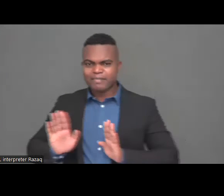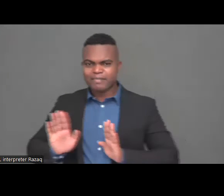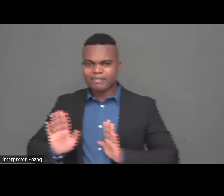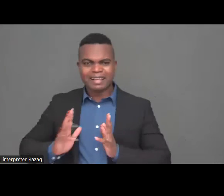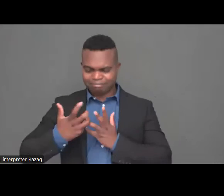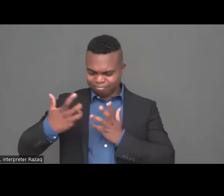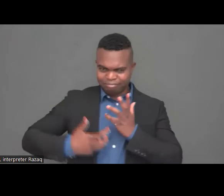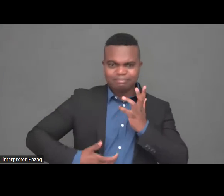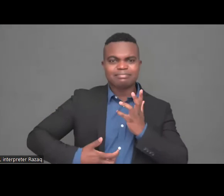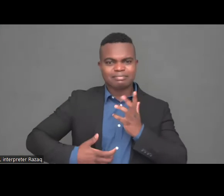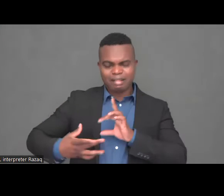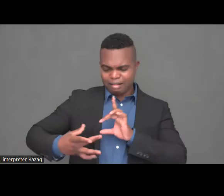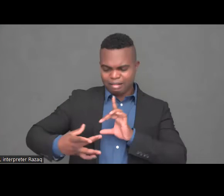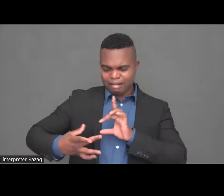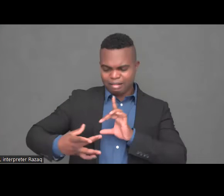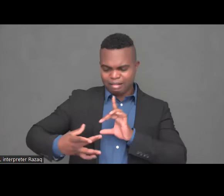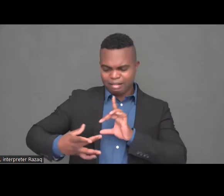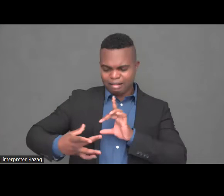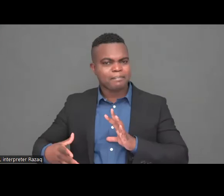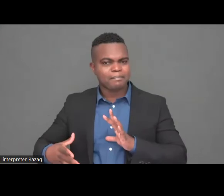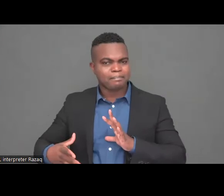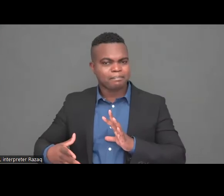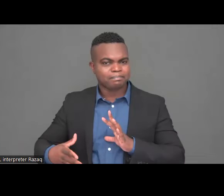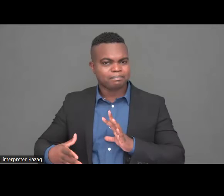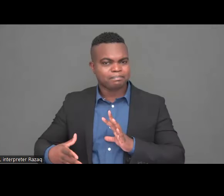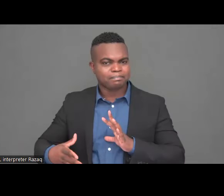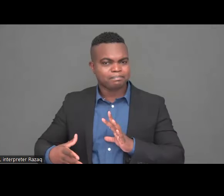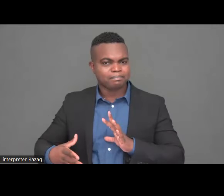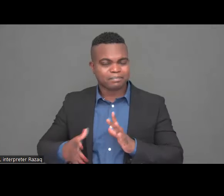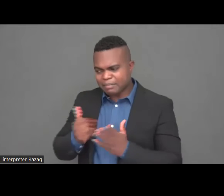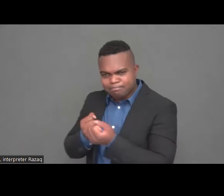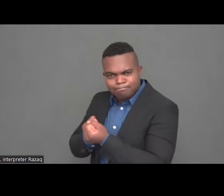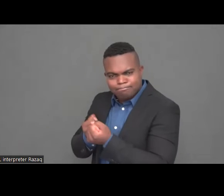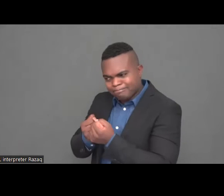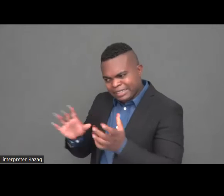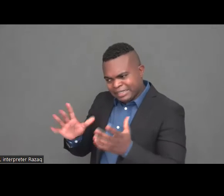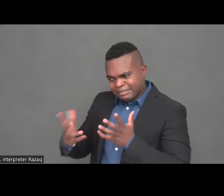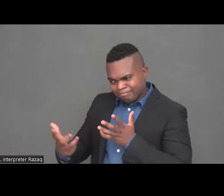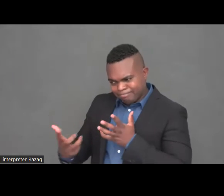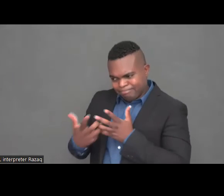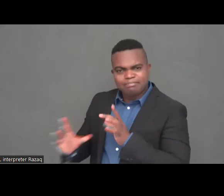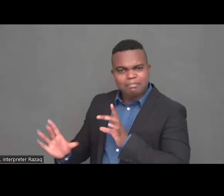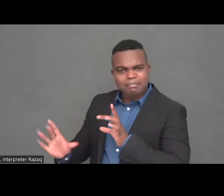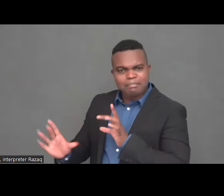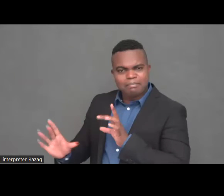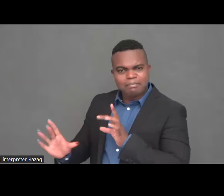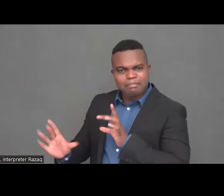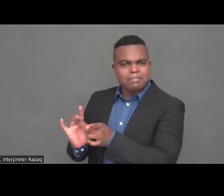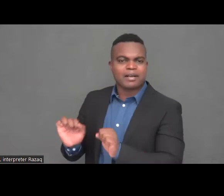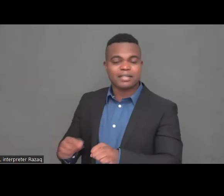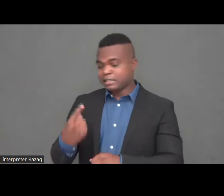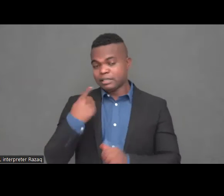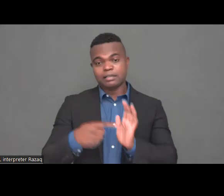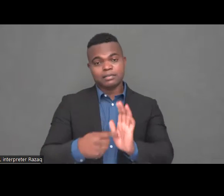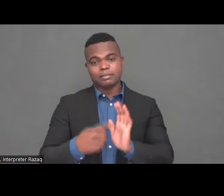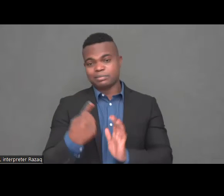our network. And we would ask, we would like to tell you